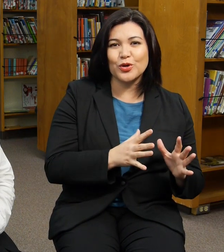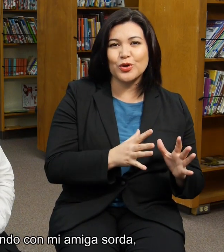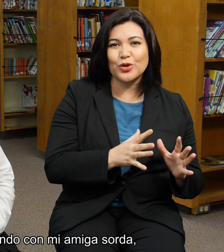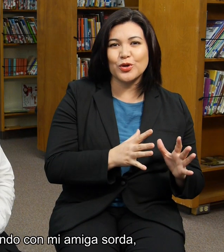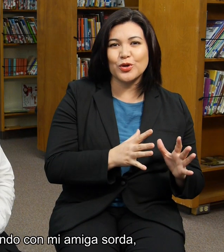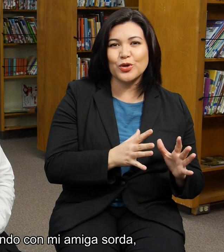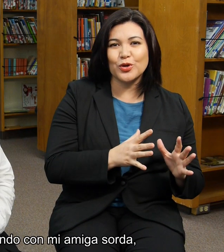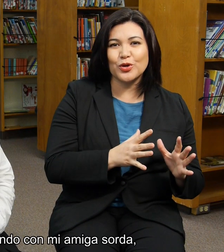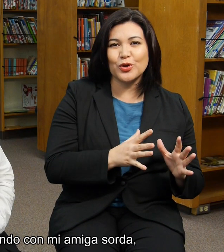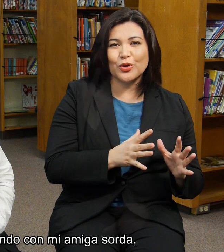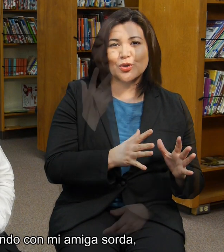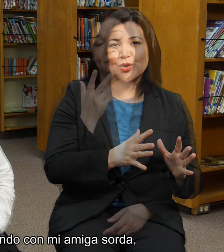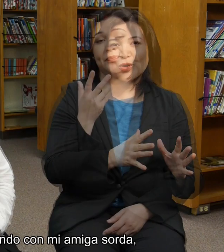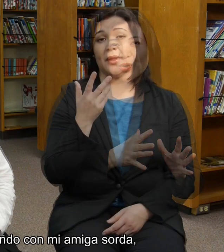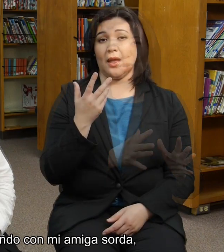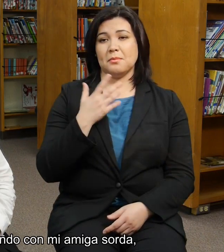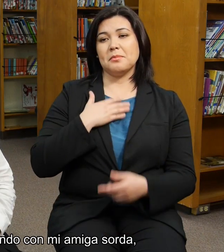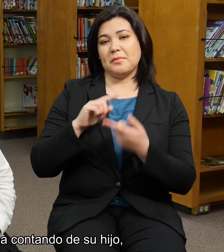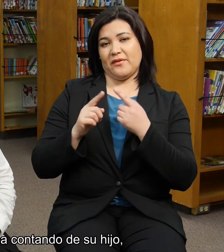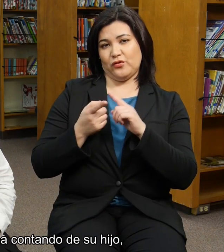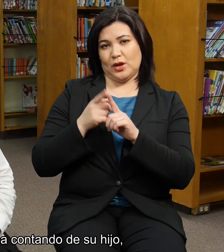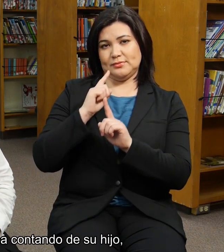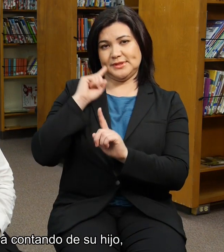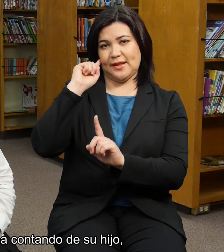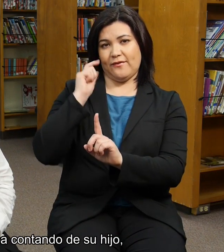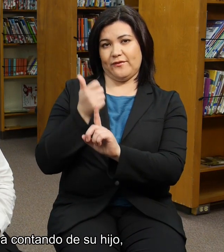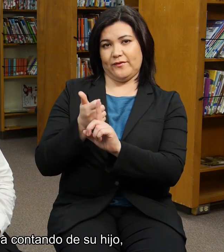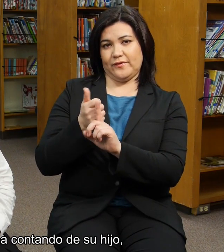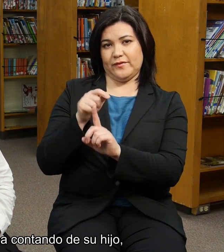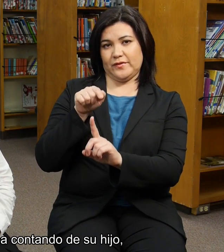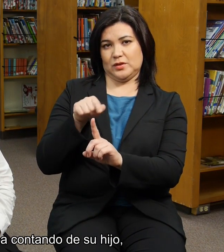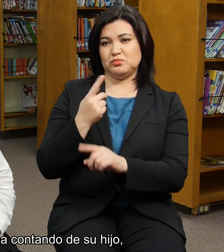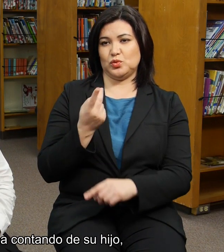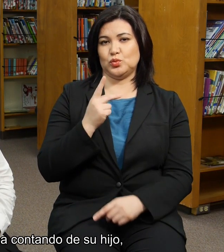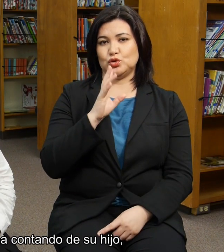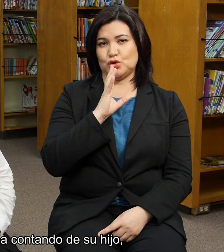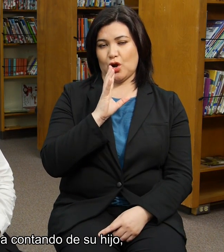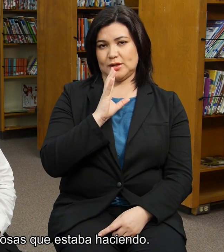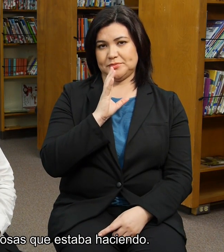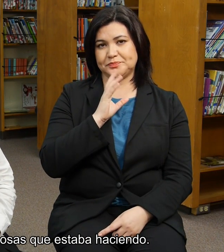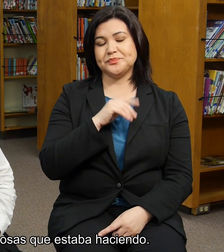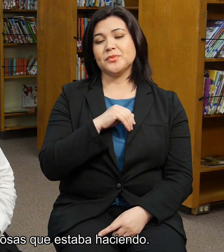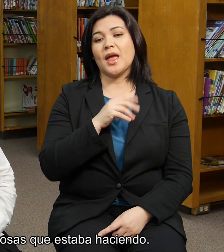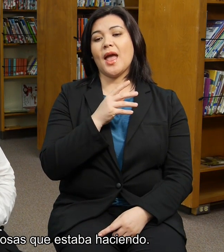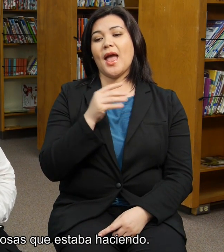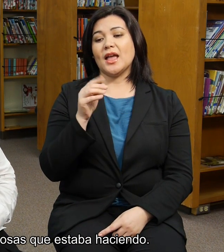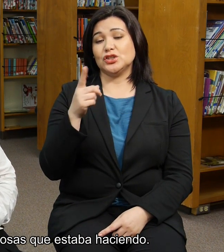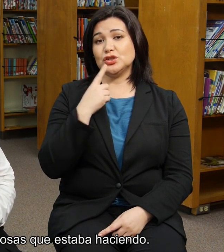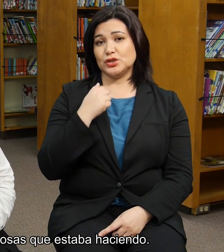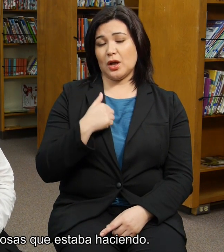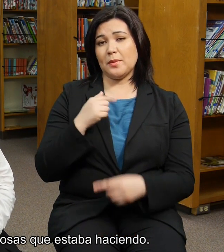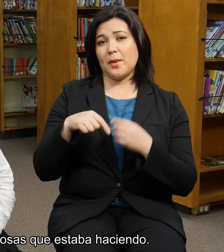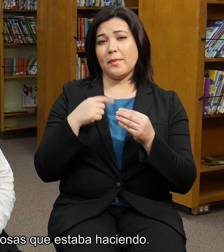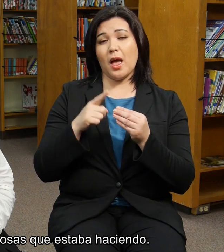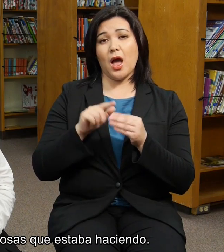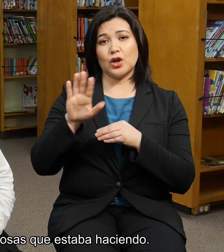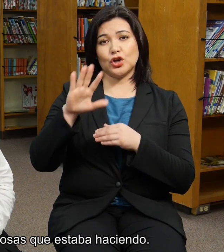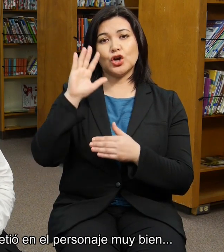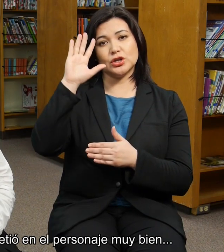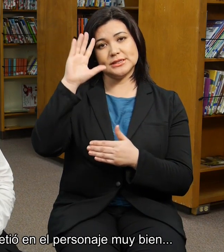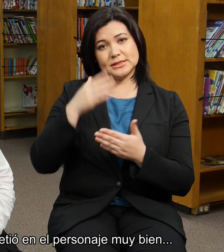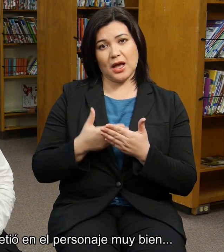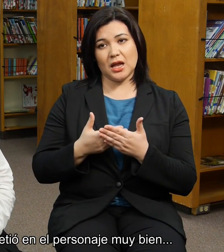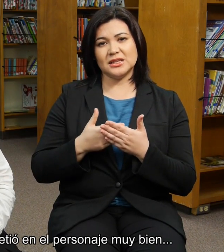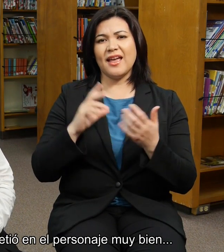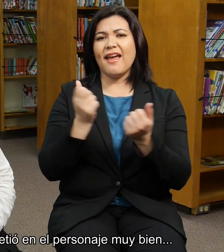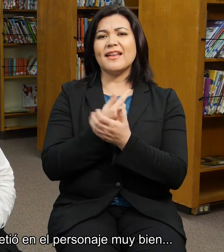We were talking with my friend, she's deaf, and she was telling me about her son and other little things that he was doing.